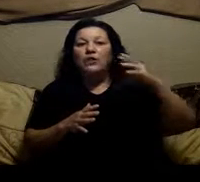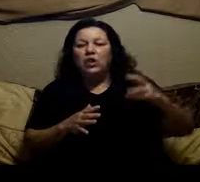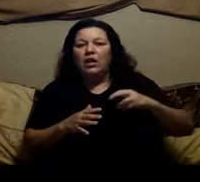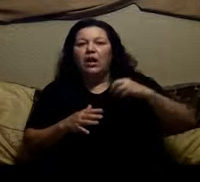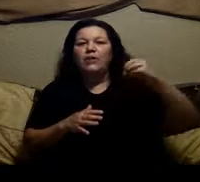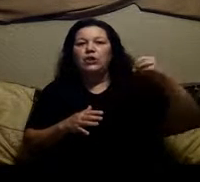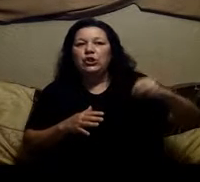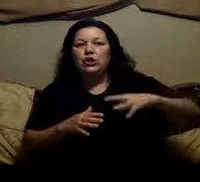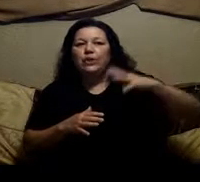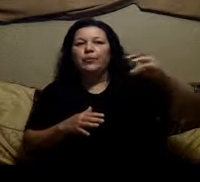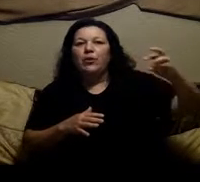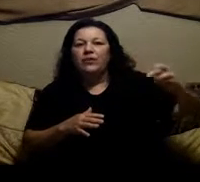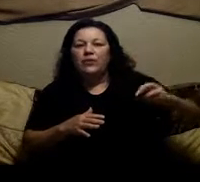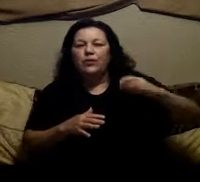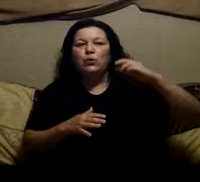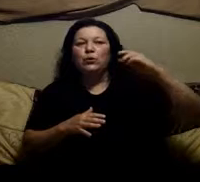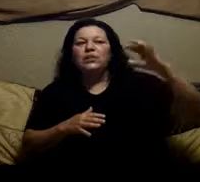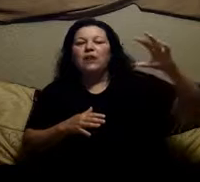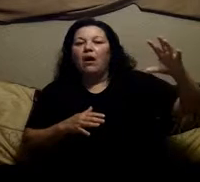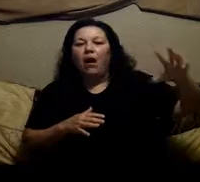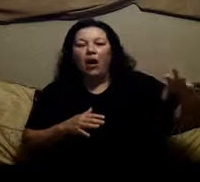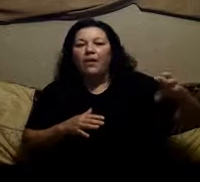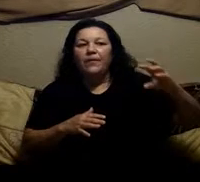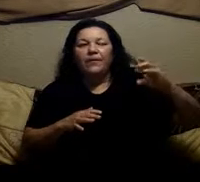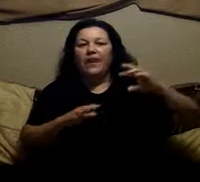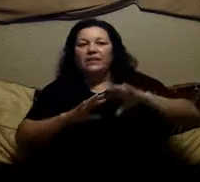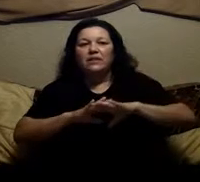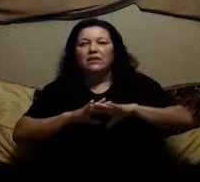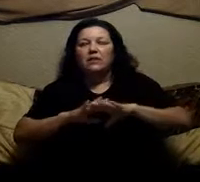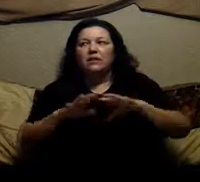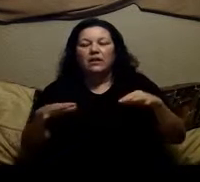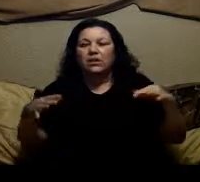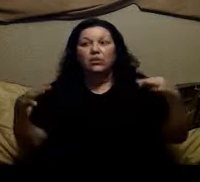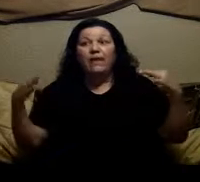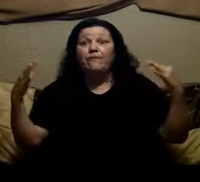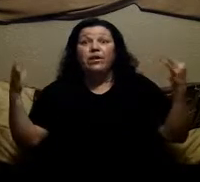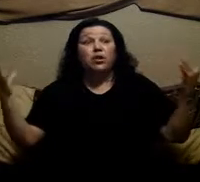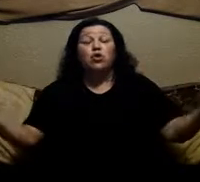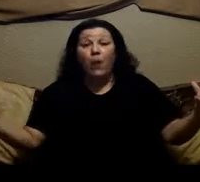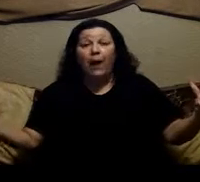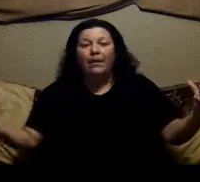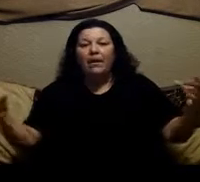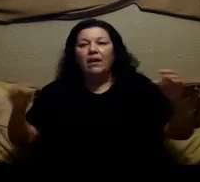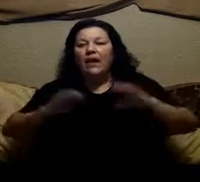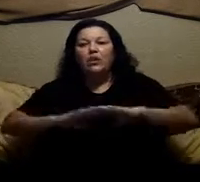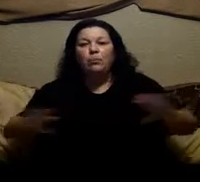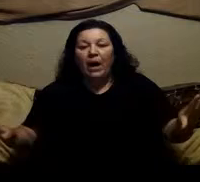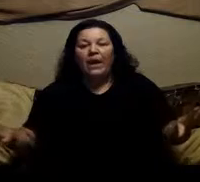the junk the sugar the processed foods all that excuse my french crap that you buy